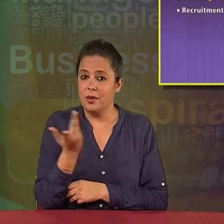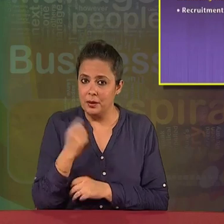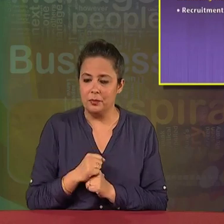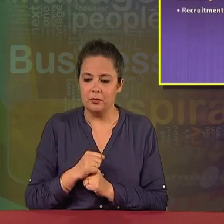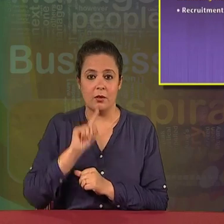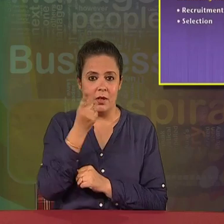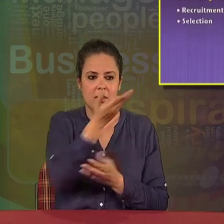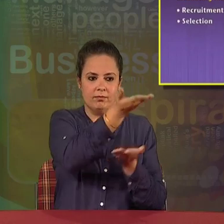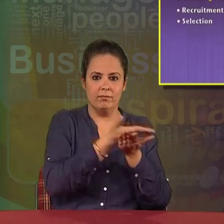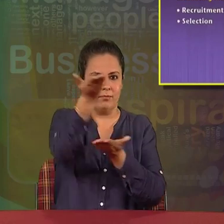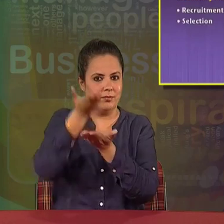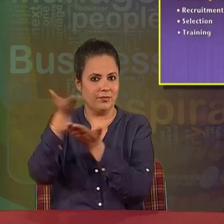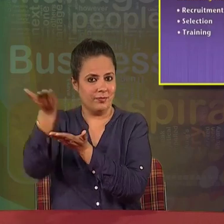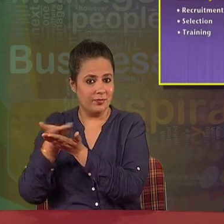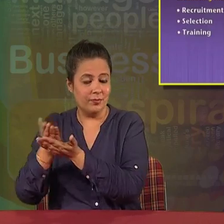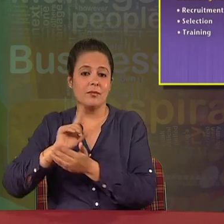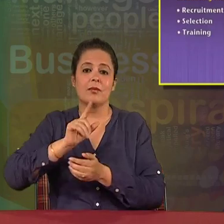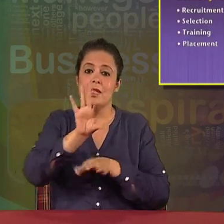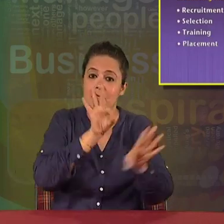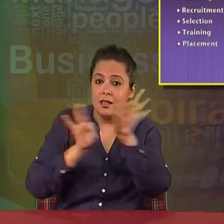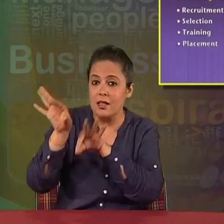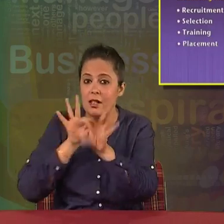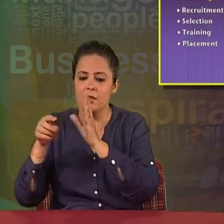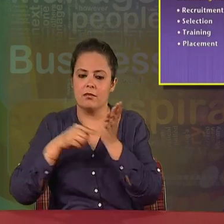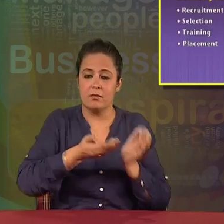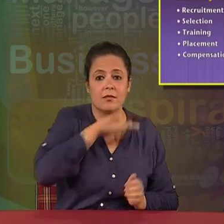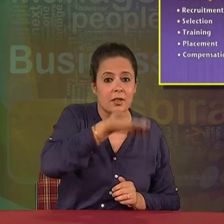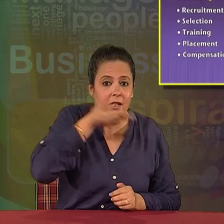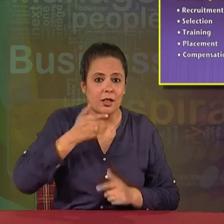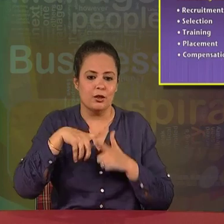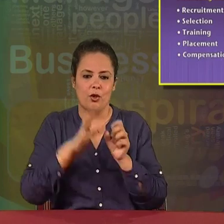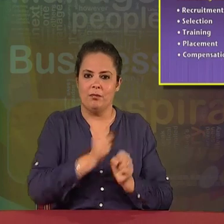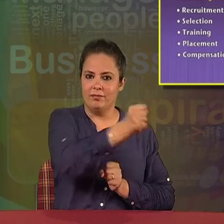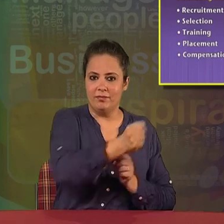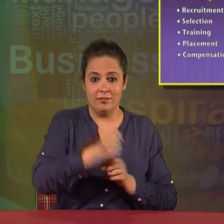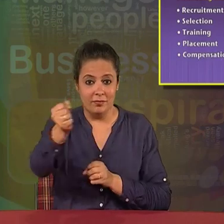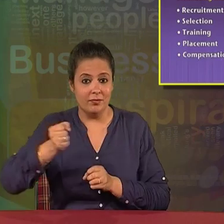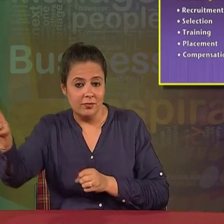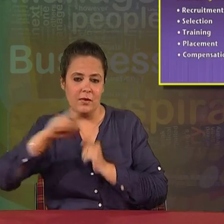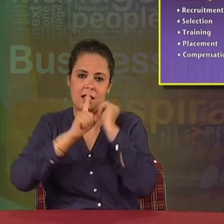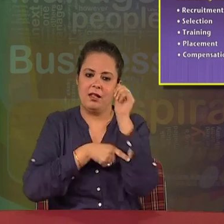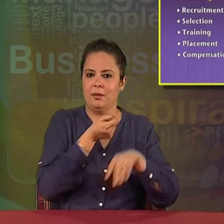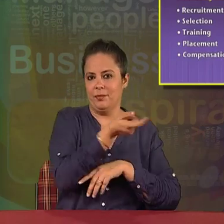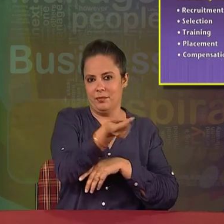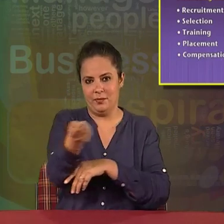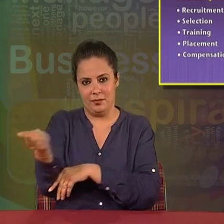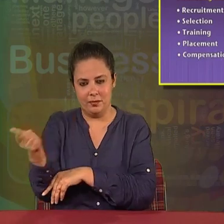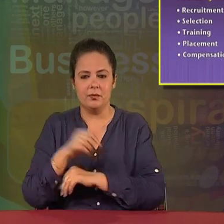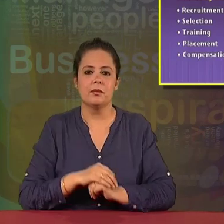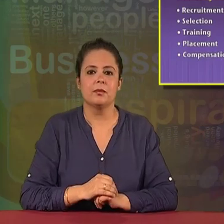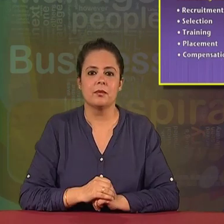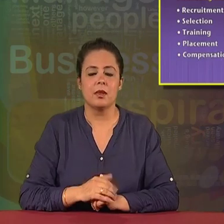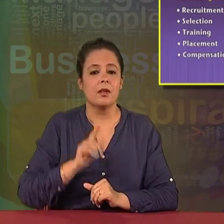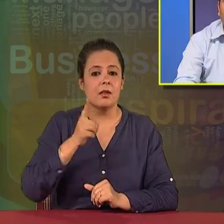recruitment, selection, training, placement, and compensation. The first one is estimating manpower